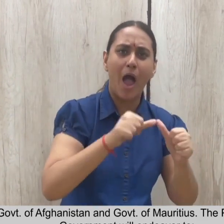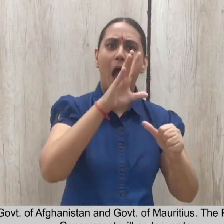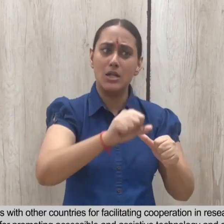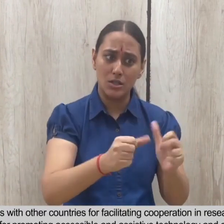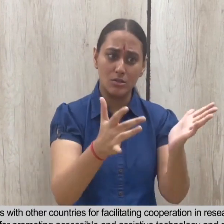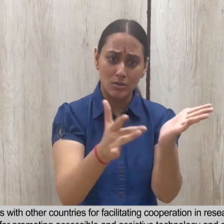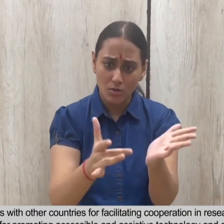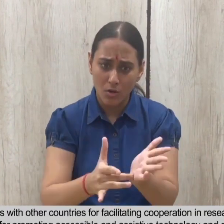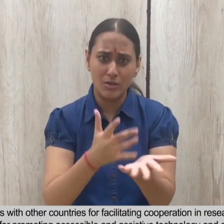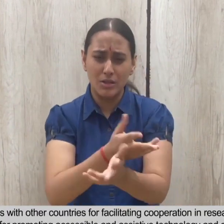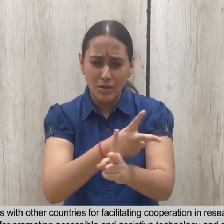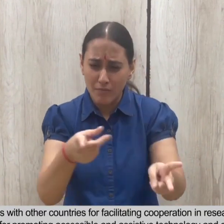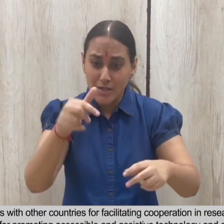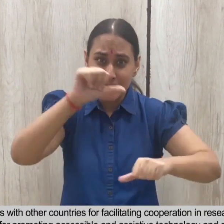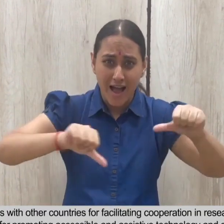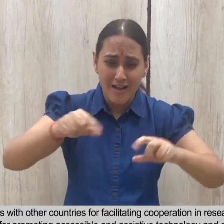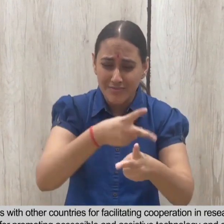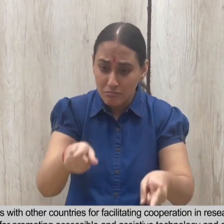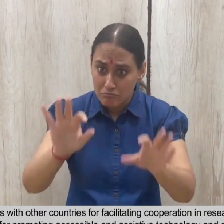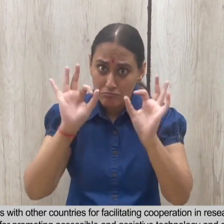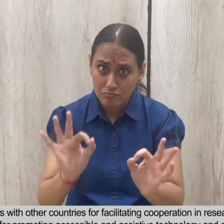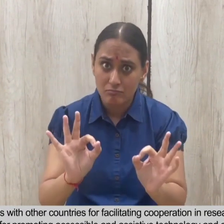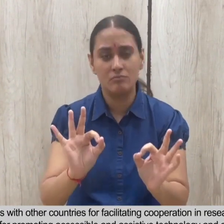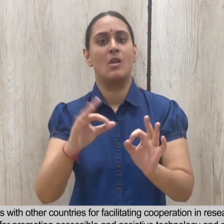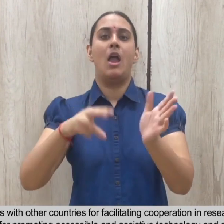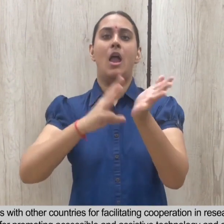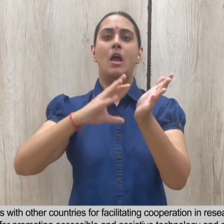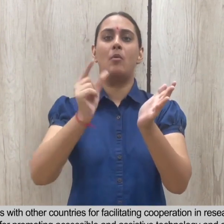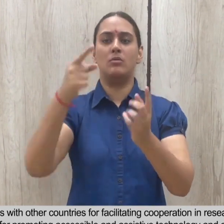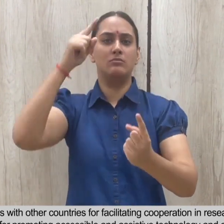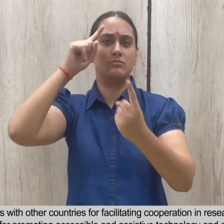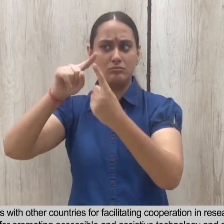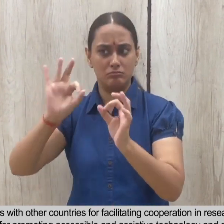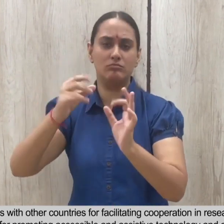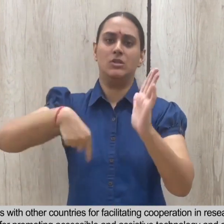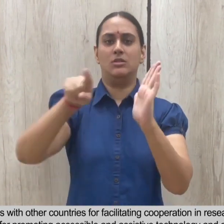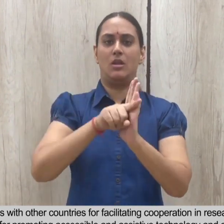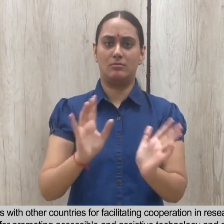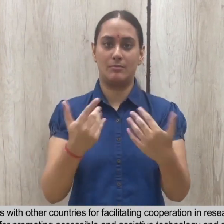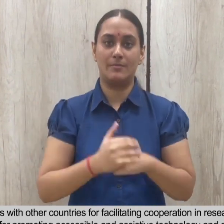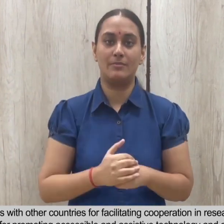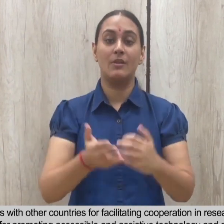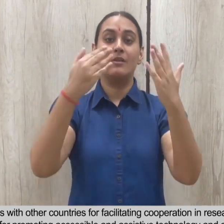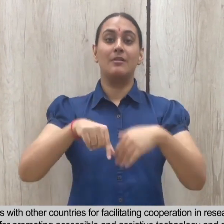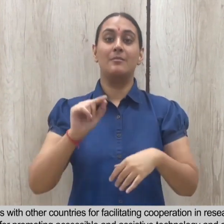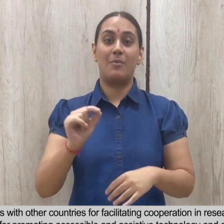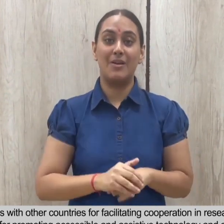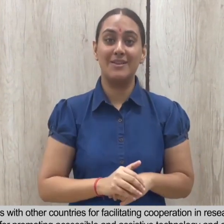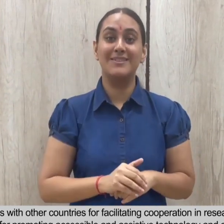explore signing of MOUs with other countries for facilitating cooperation in research and access to scientific and technical knowledge